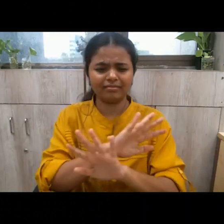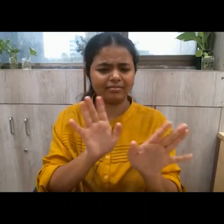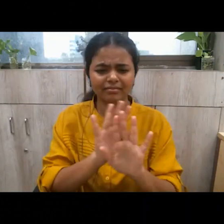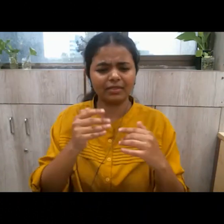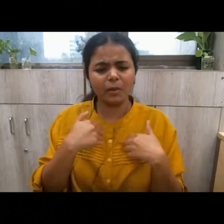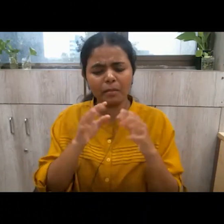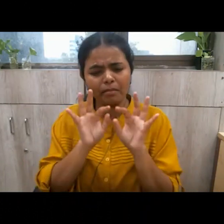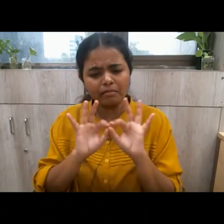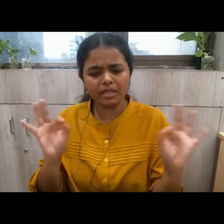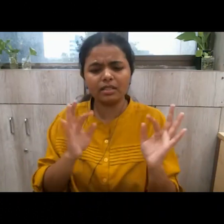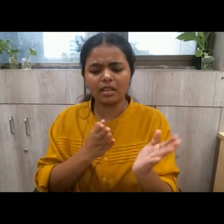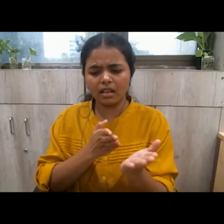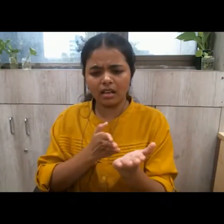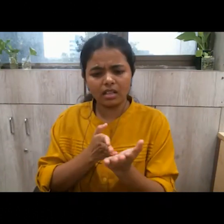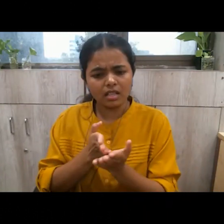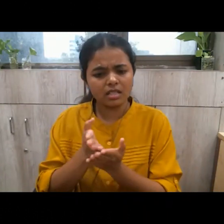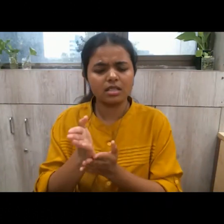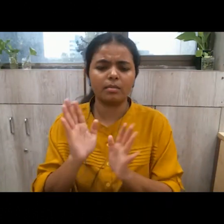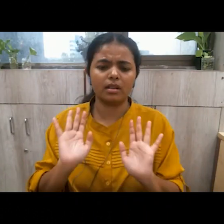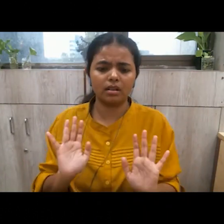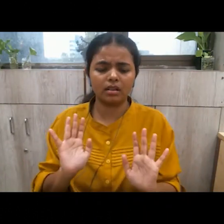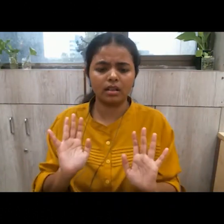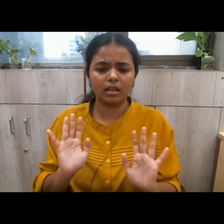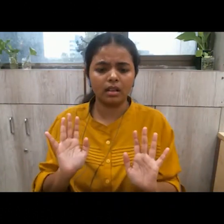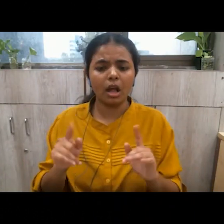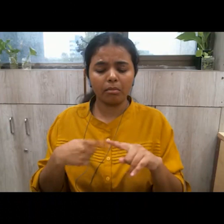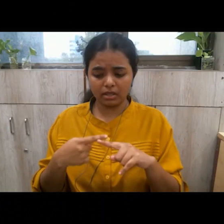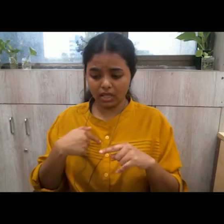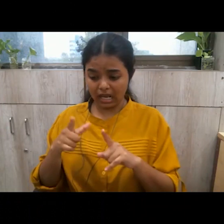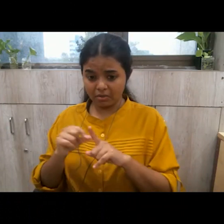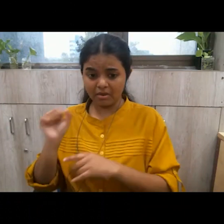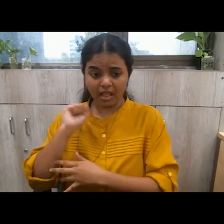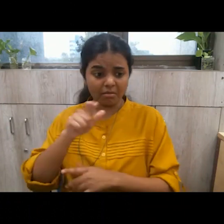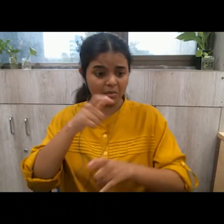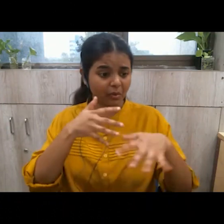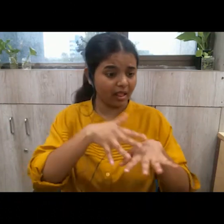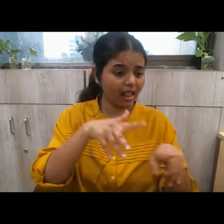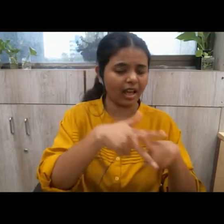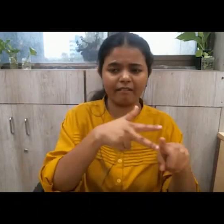i should find a way of protesting that does not inconvenience others